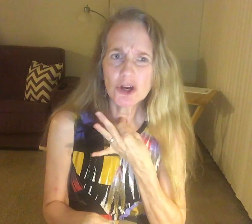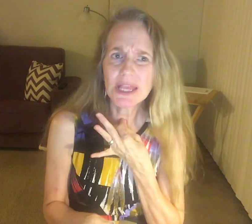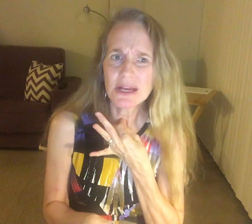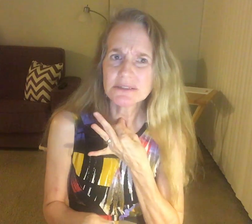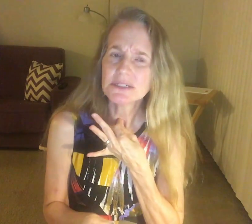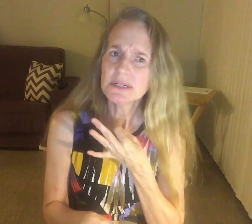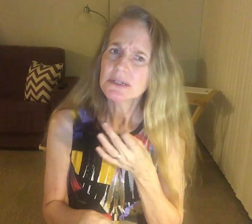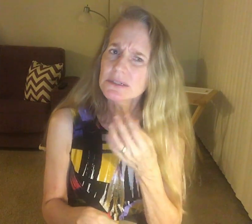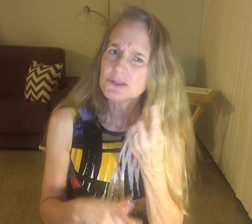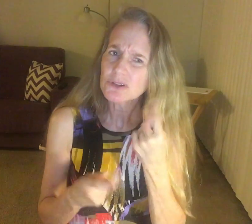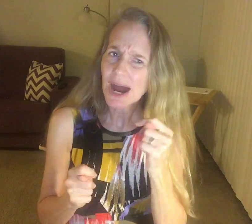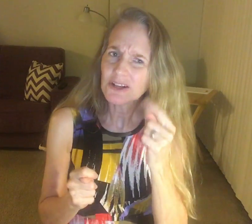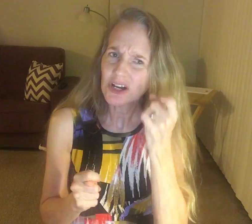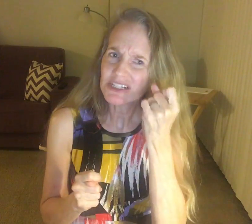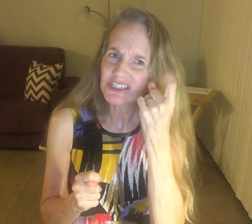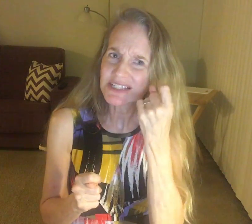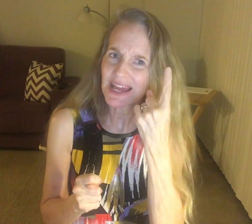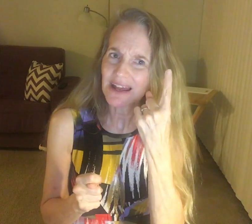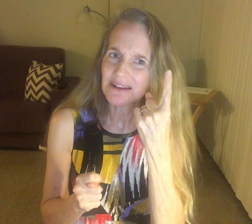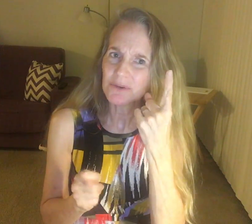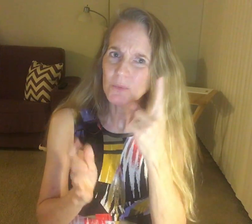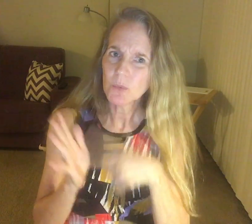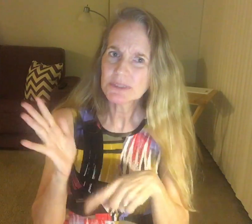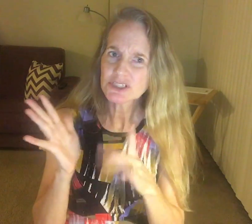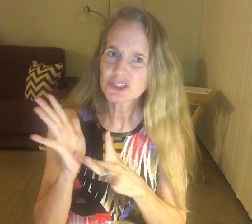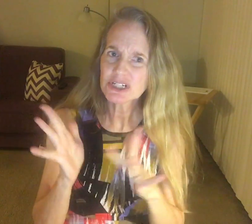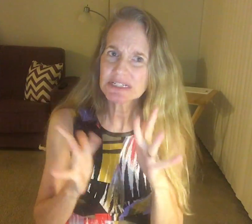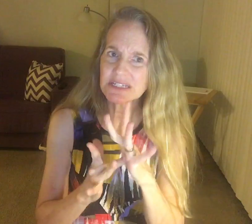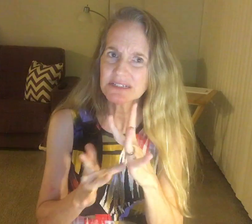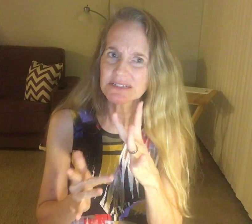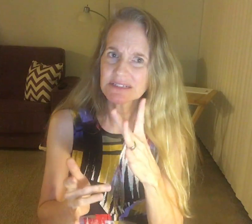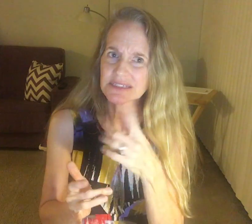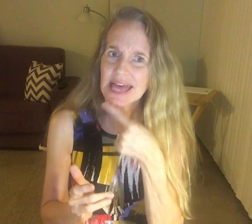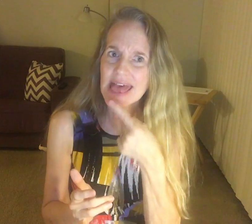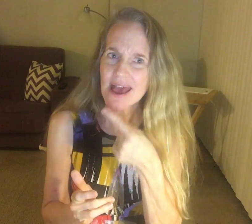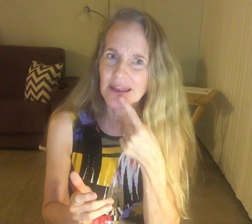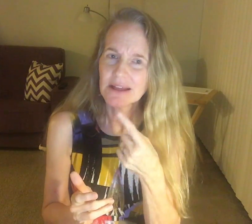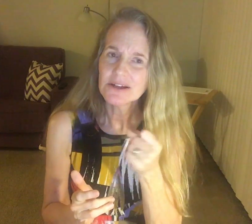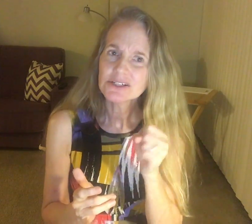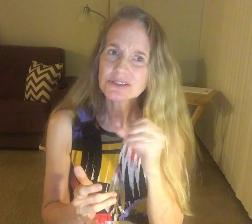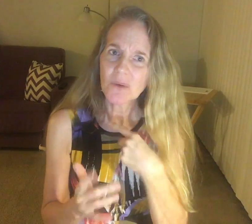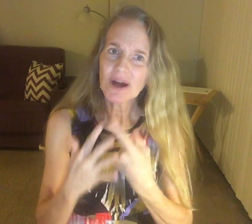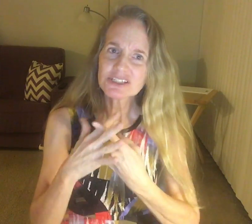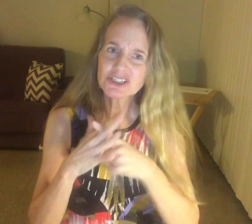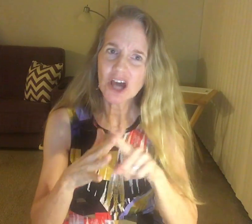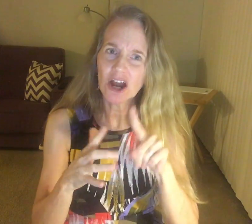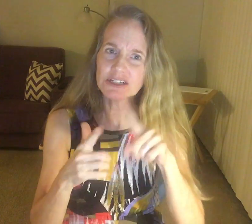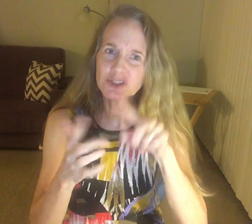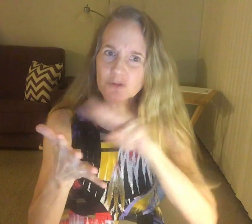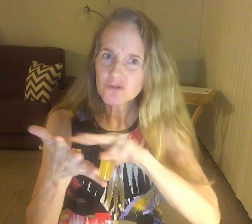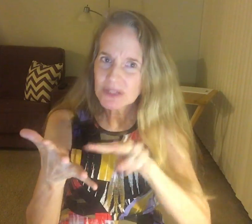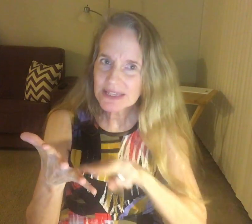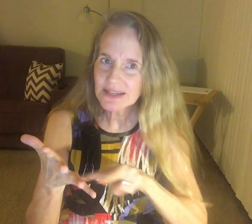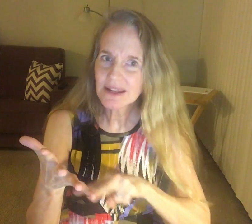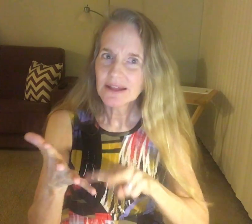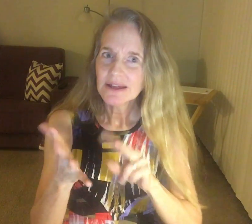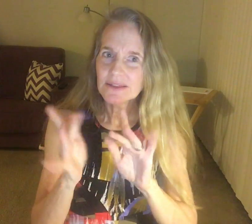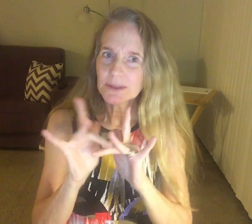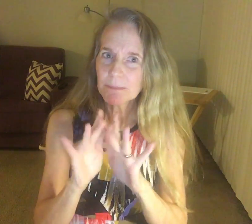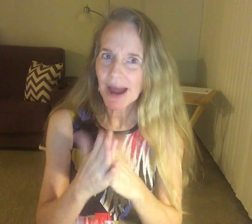didn't try to understand what Jesus said. So I started to read the